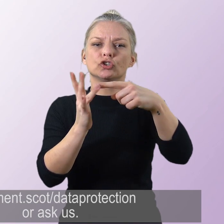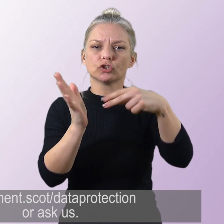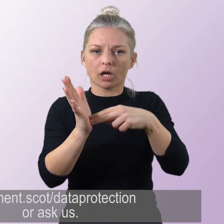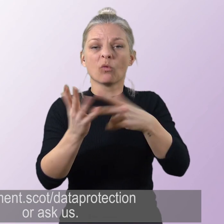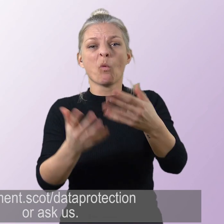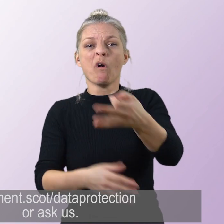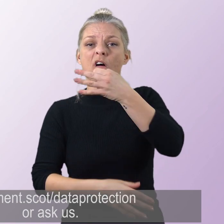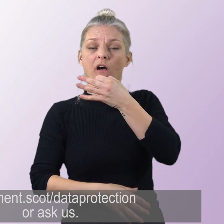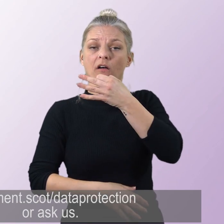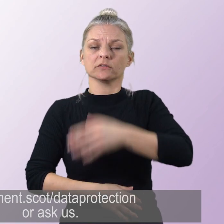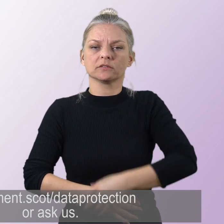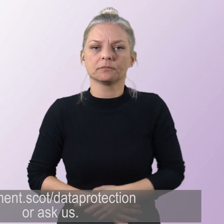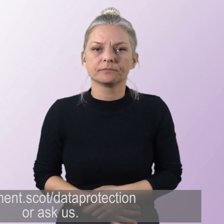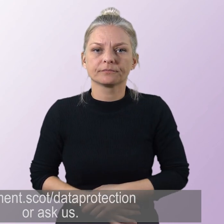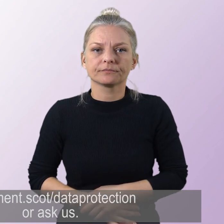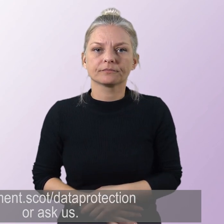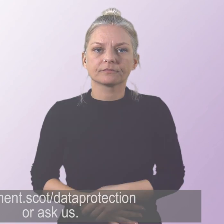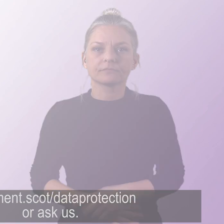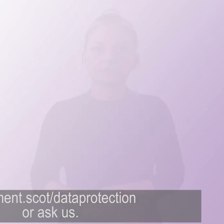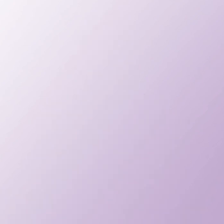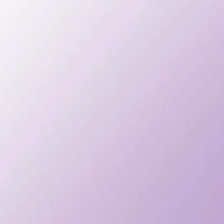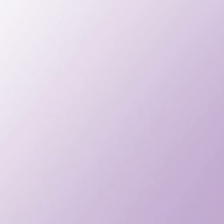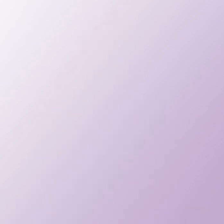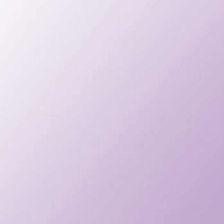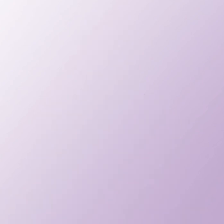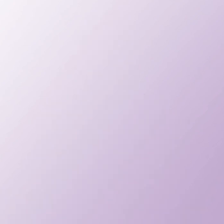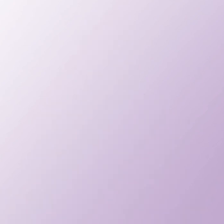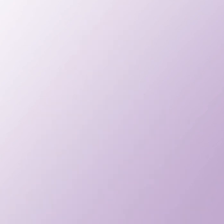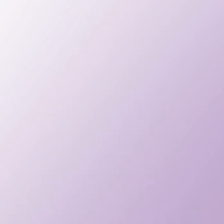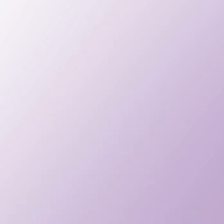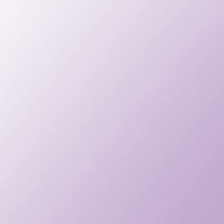or ask us. 2 6 7 4 8 9 10 12 Thank